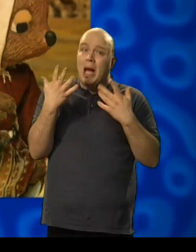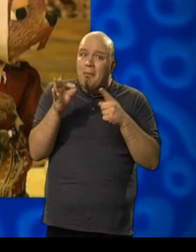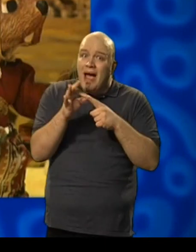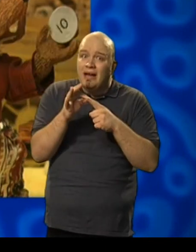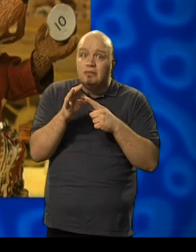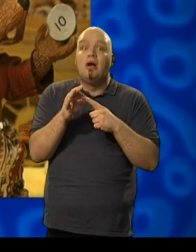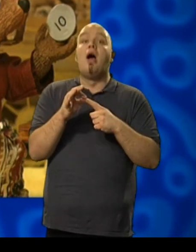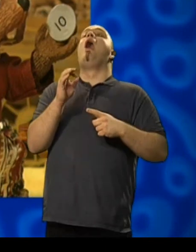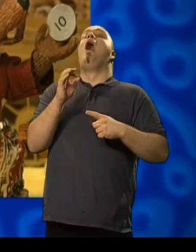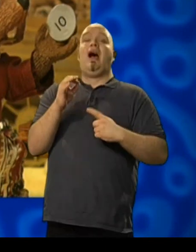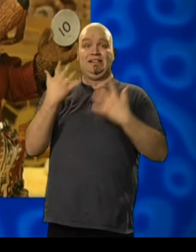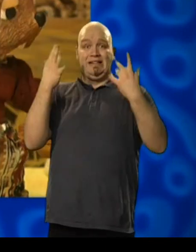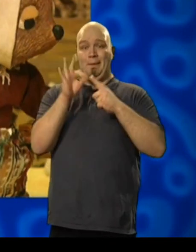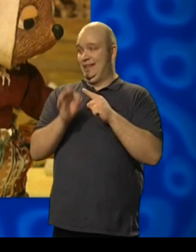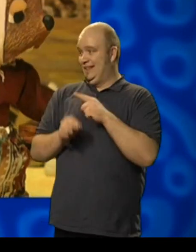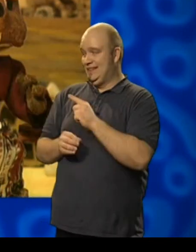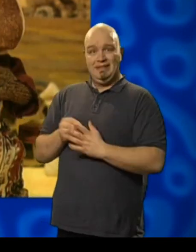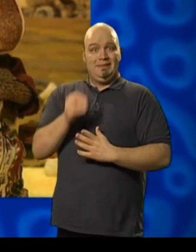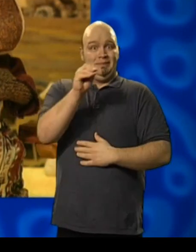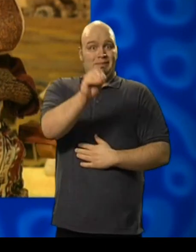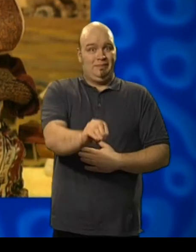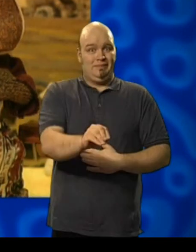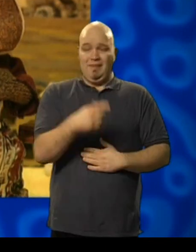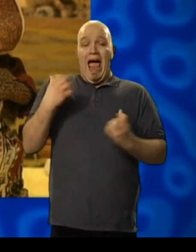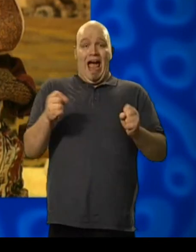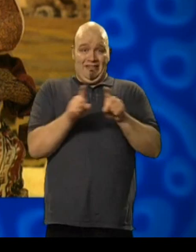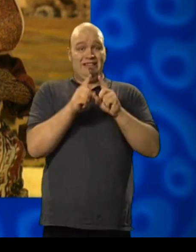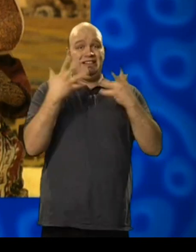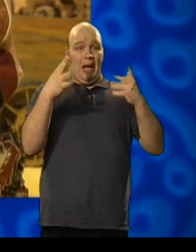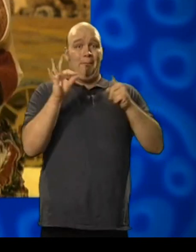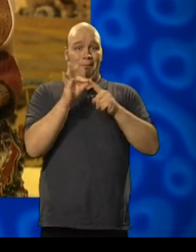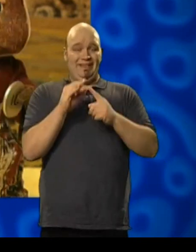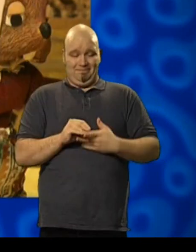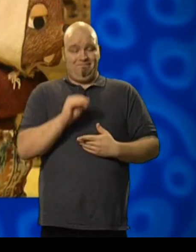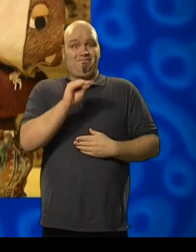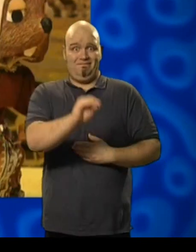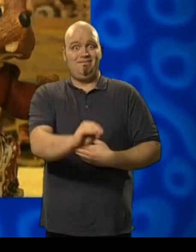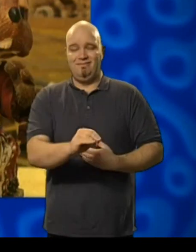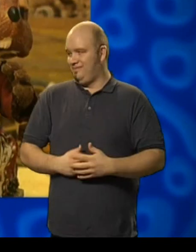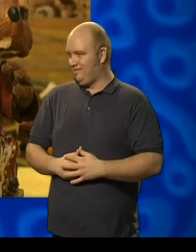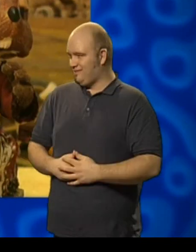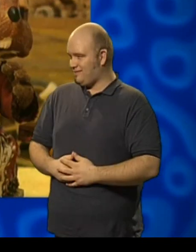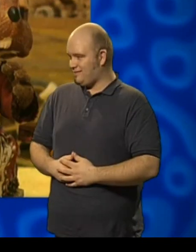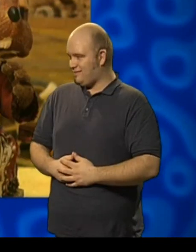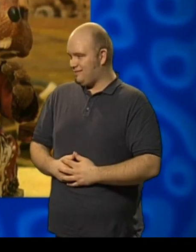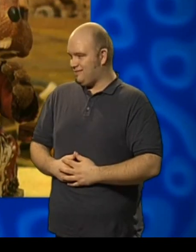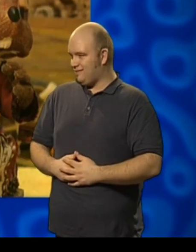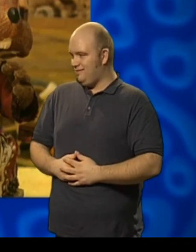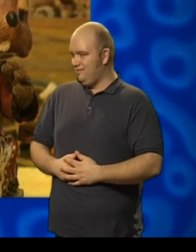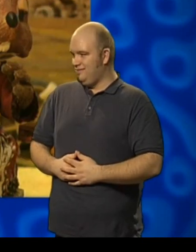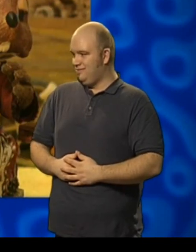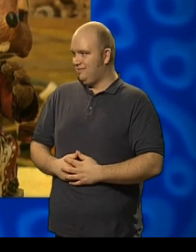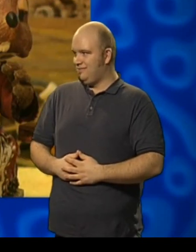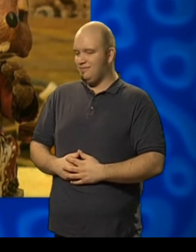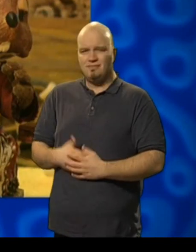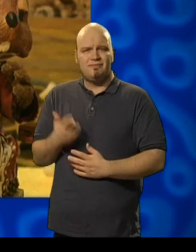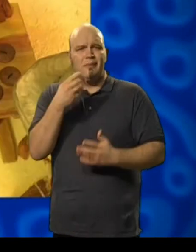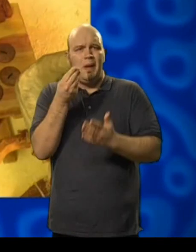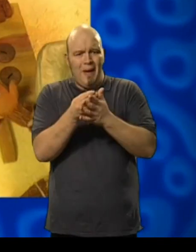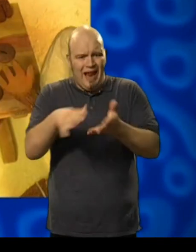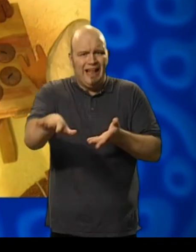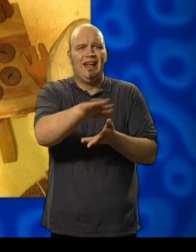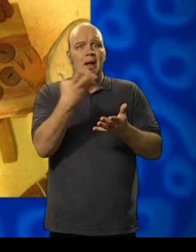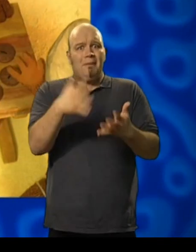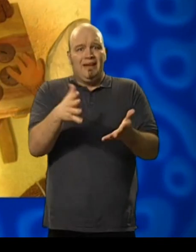Here, a ten-pence coin. I have a ten-pence coin, too. There. How much money have you raised so far, Juan?